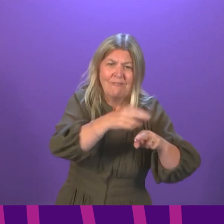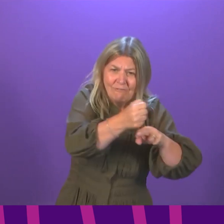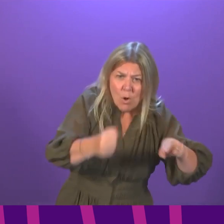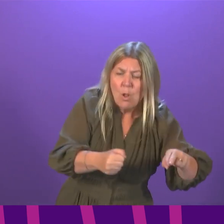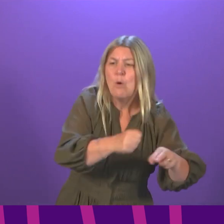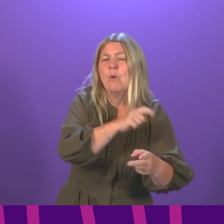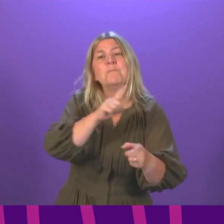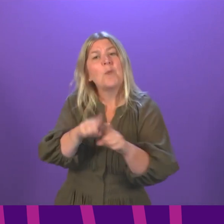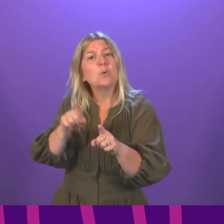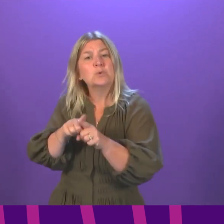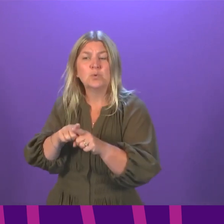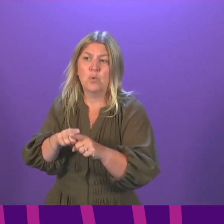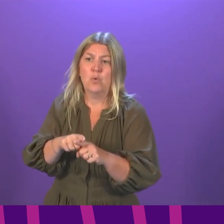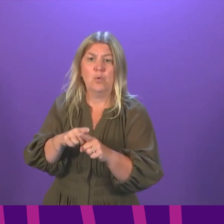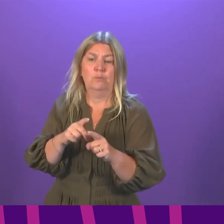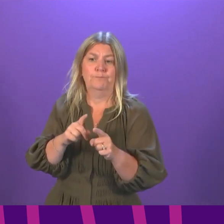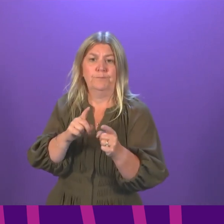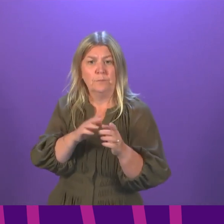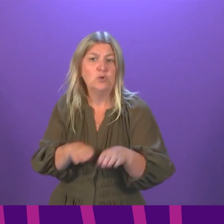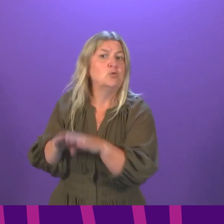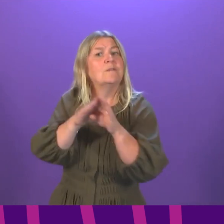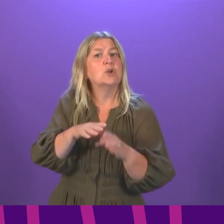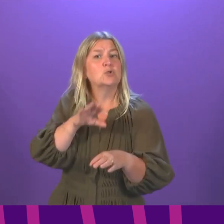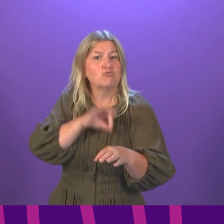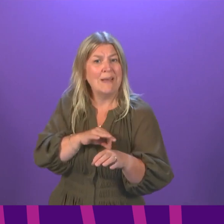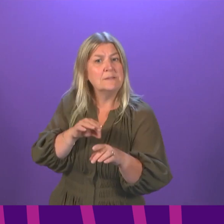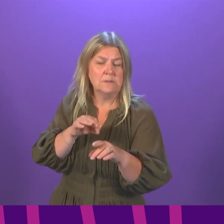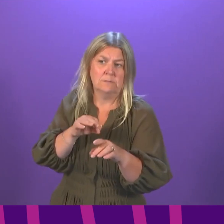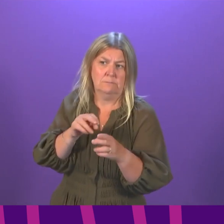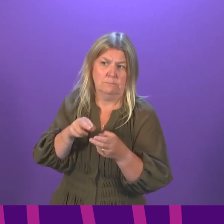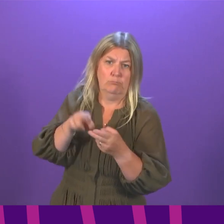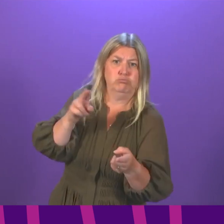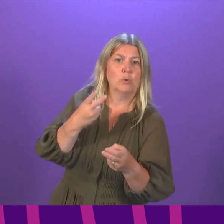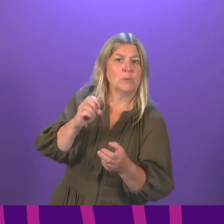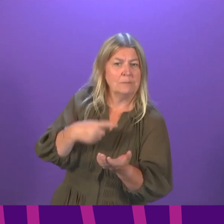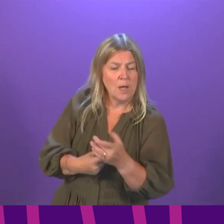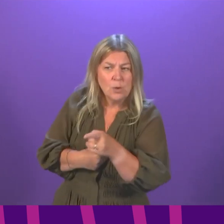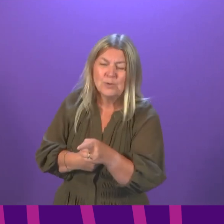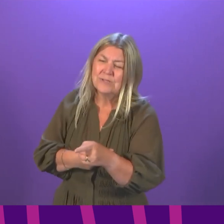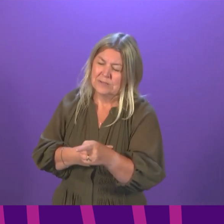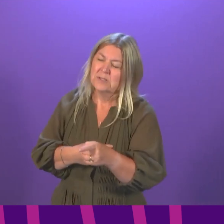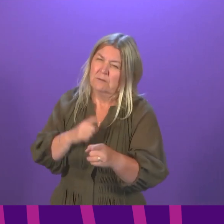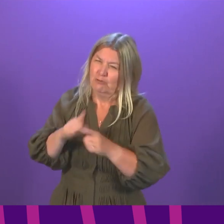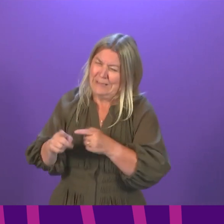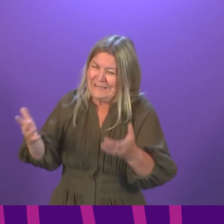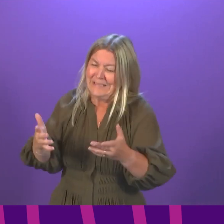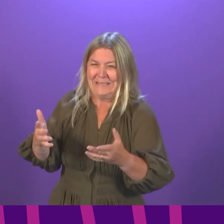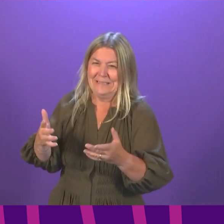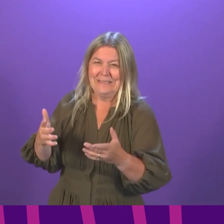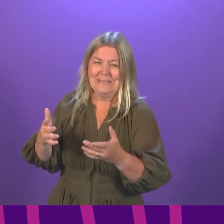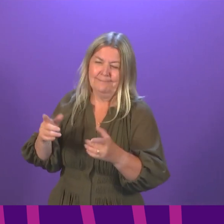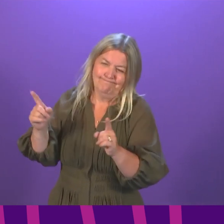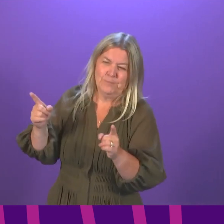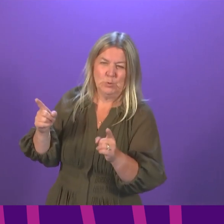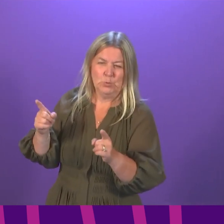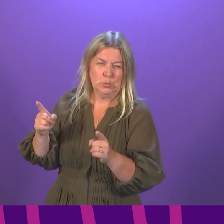of the increase to universal credit. On furlough, I think I have addressed this point already in response to a previous